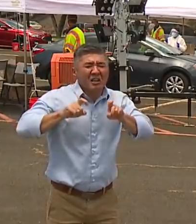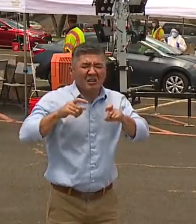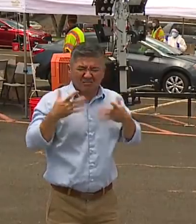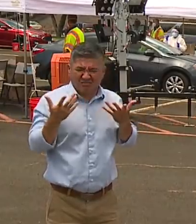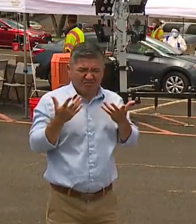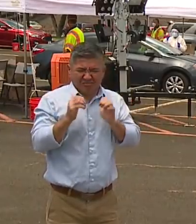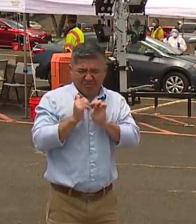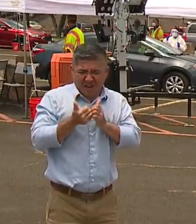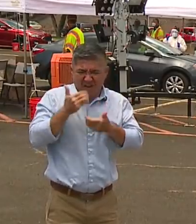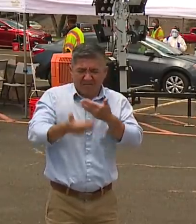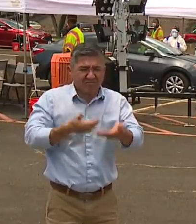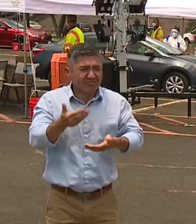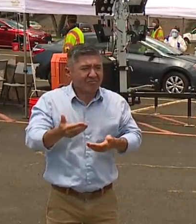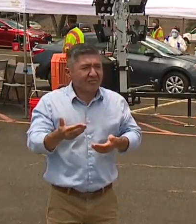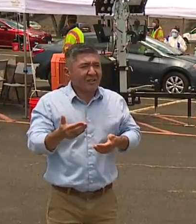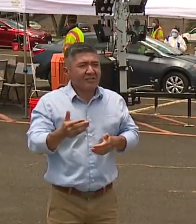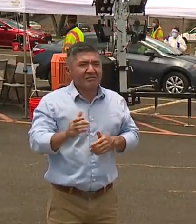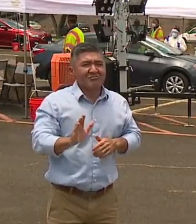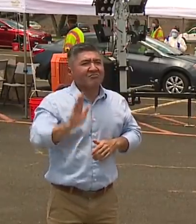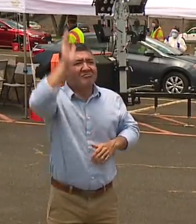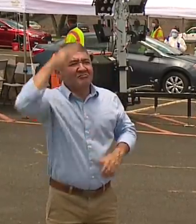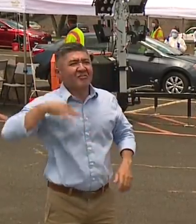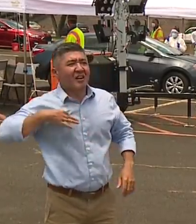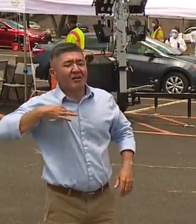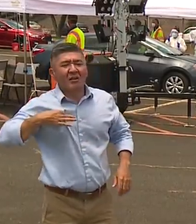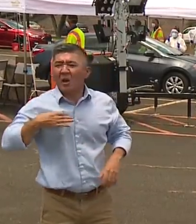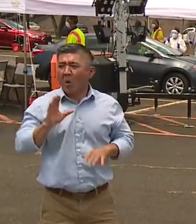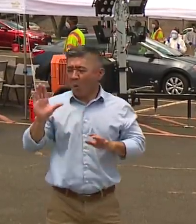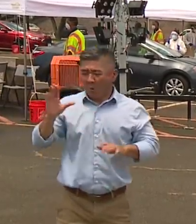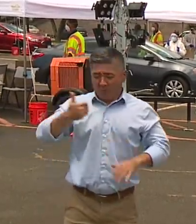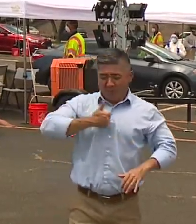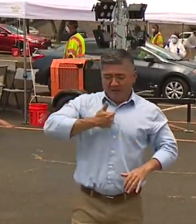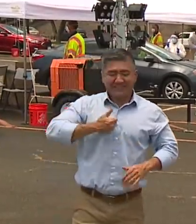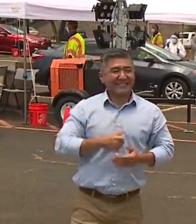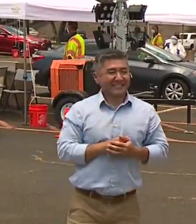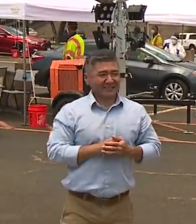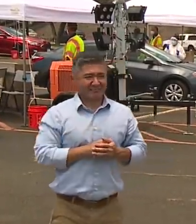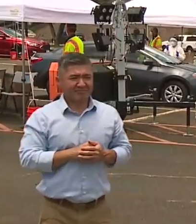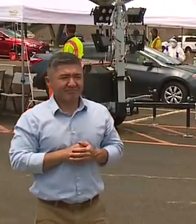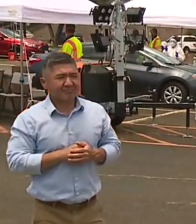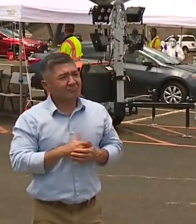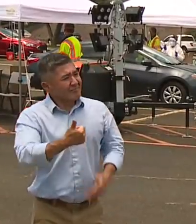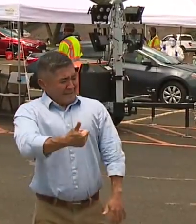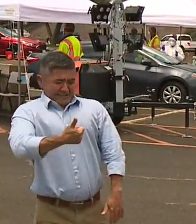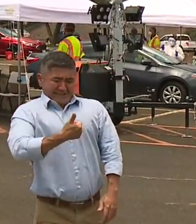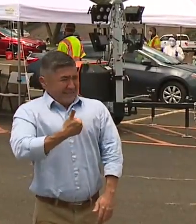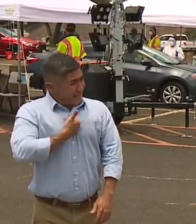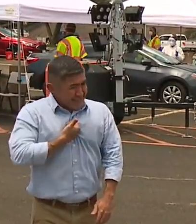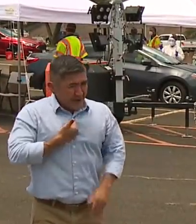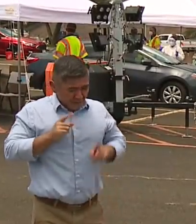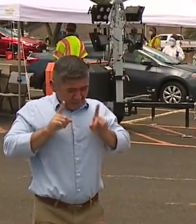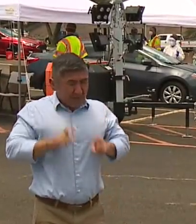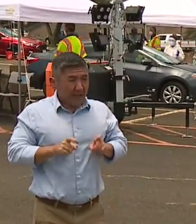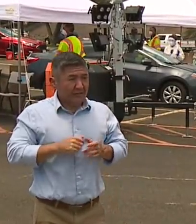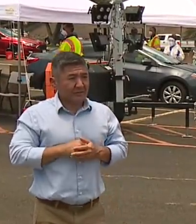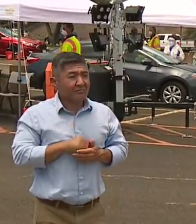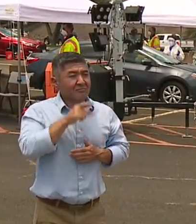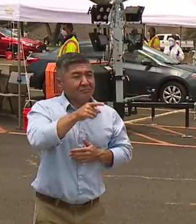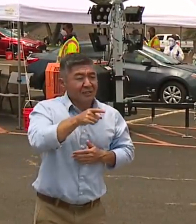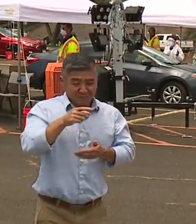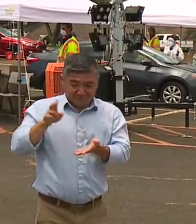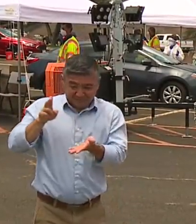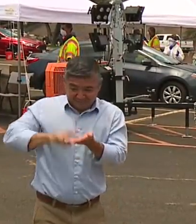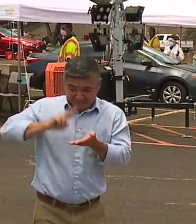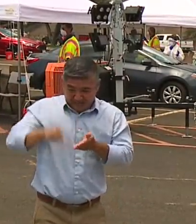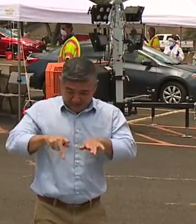like. You'll come to the site. I'll do it myself, because it's a self swab. So when you sign up, you'll come